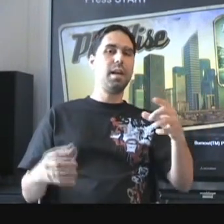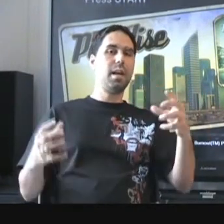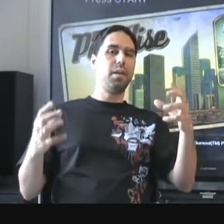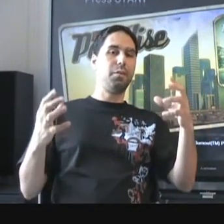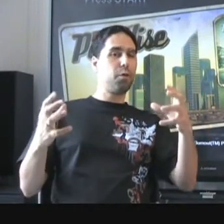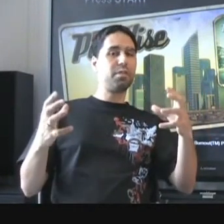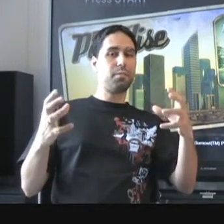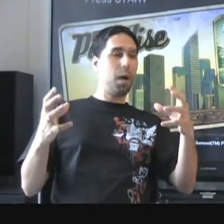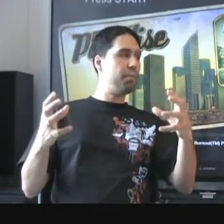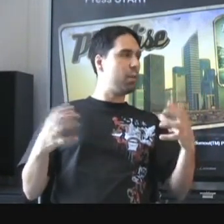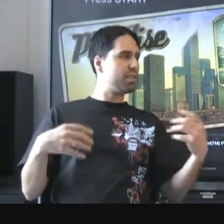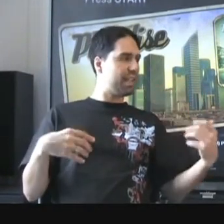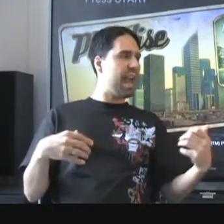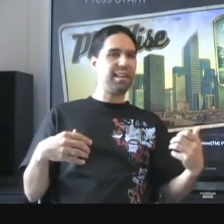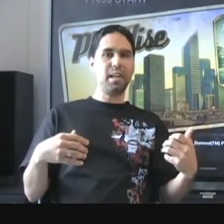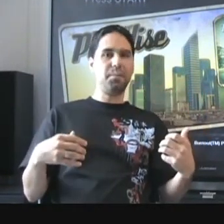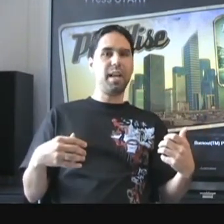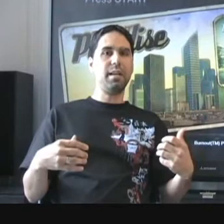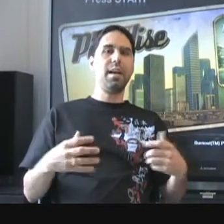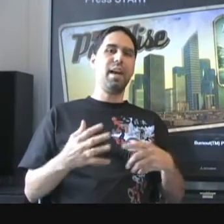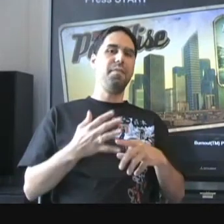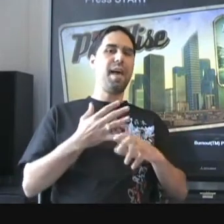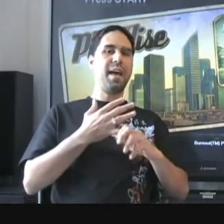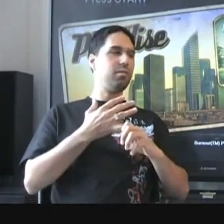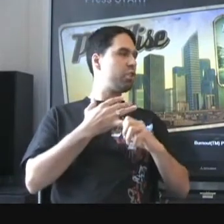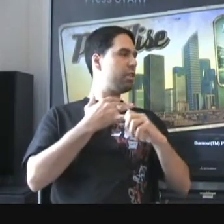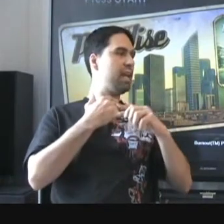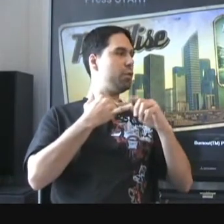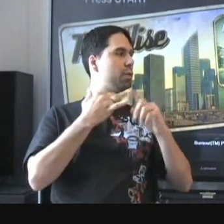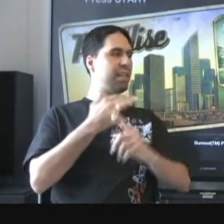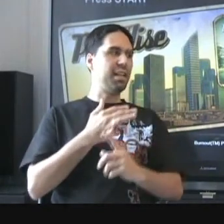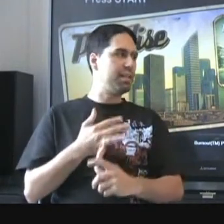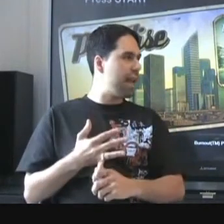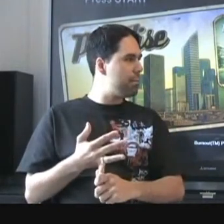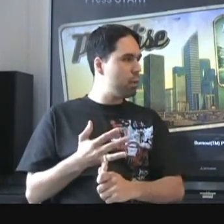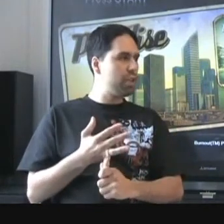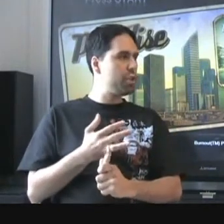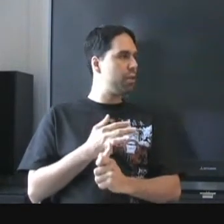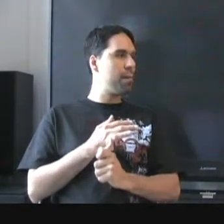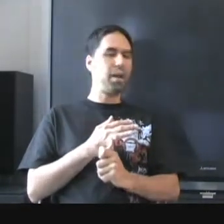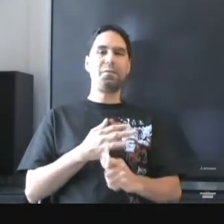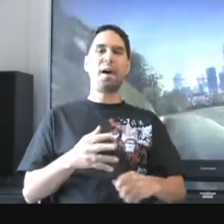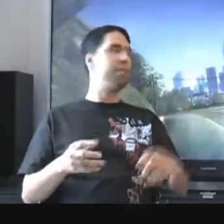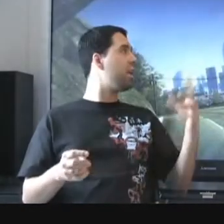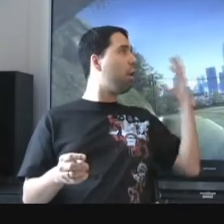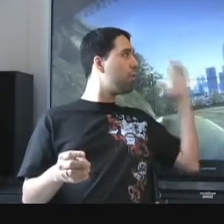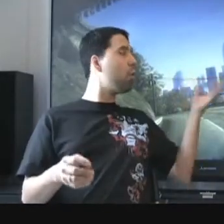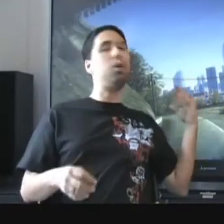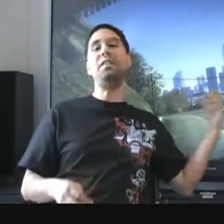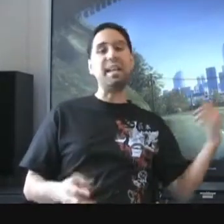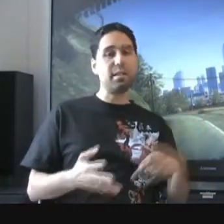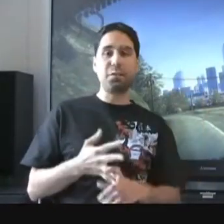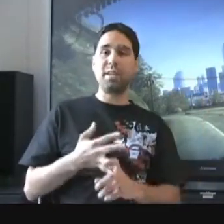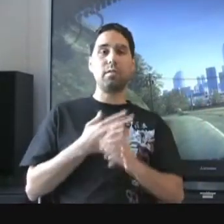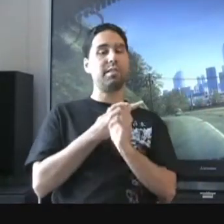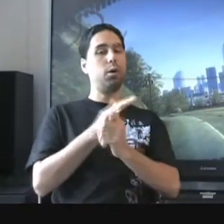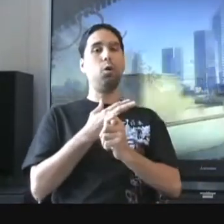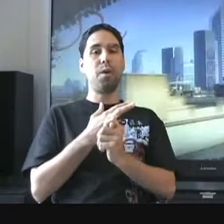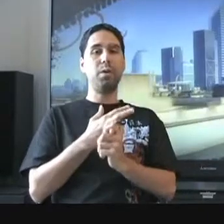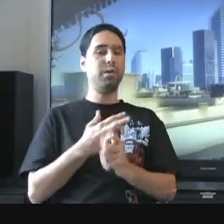the first update was the Cagney update, and that gave you a day to night mode that you could modify. They overhauled the interface, so it looks like a whole brand new